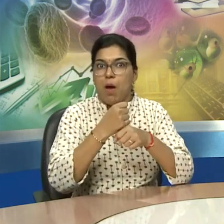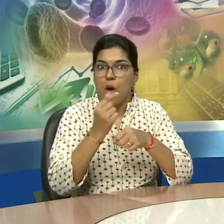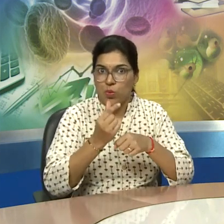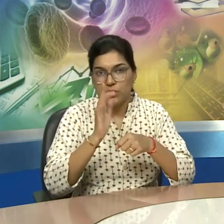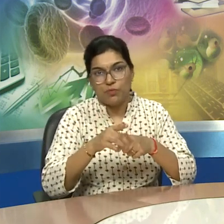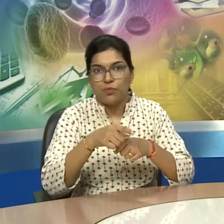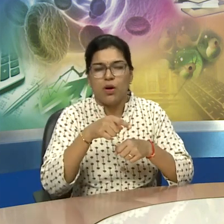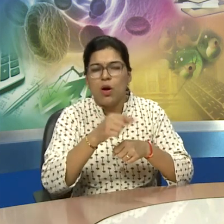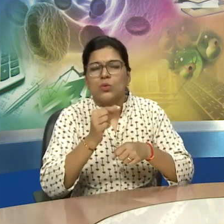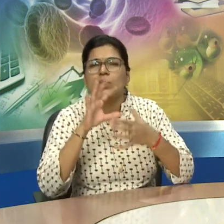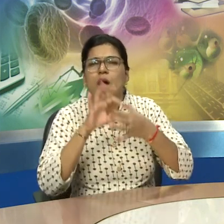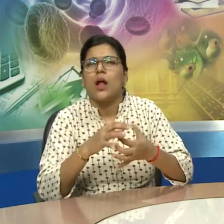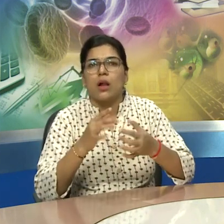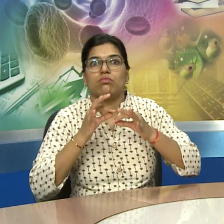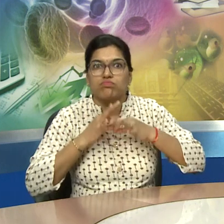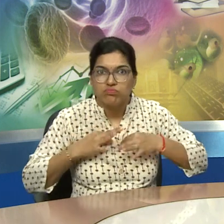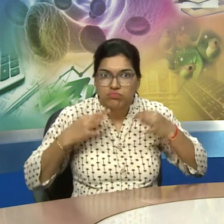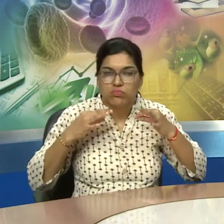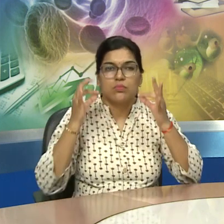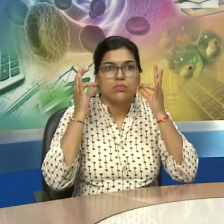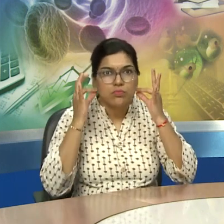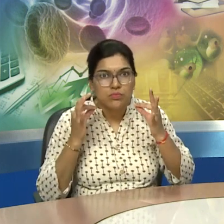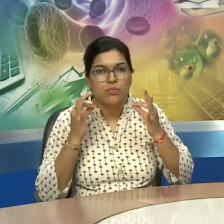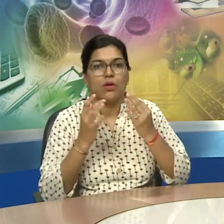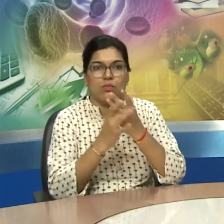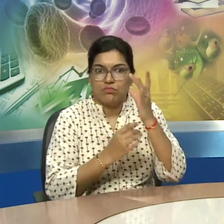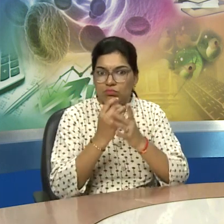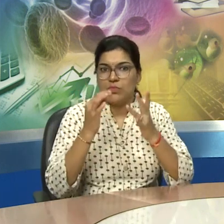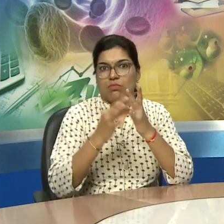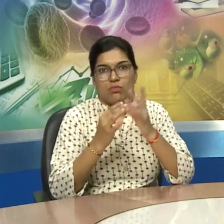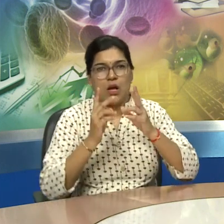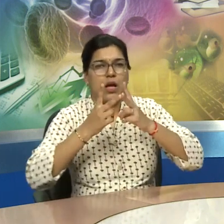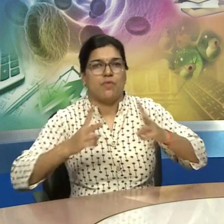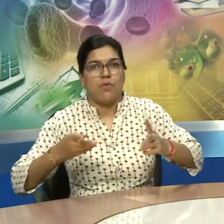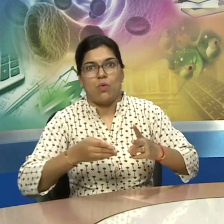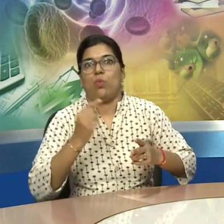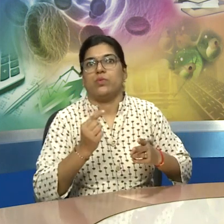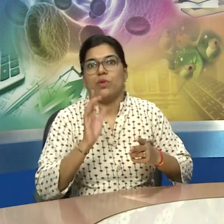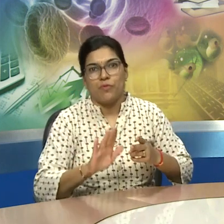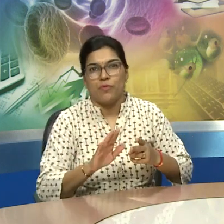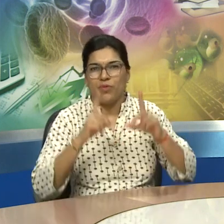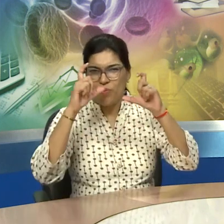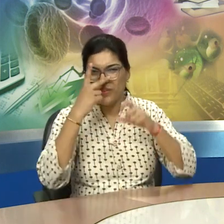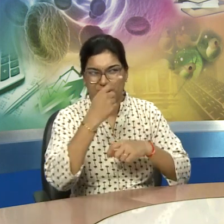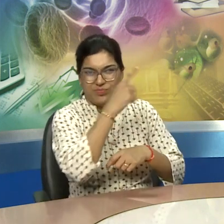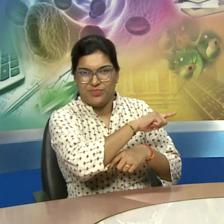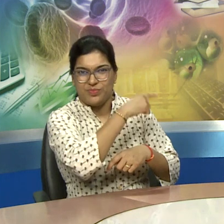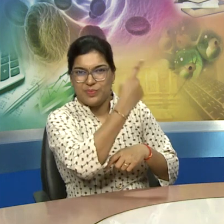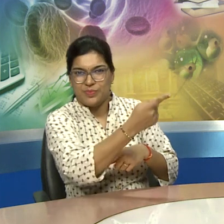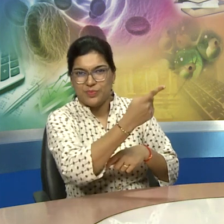early use of copper and gold was for making ornaments only you can see